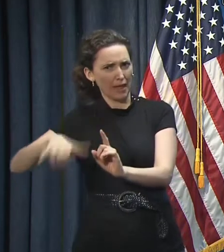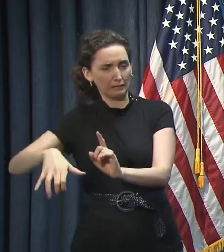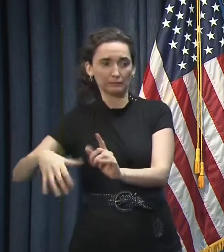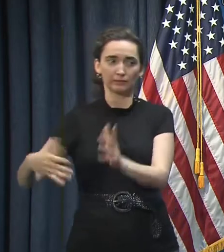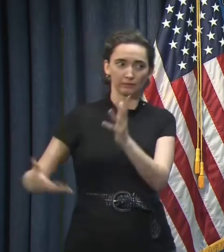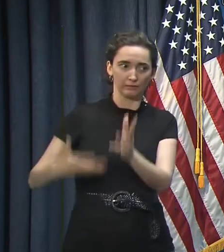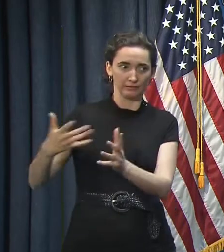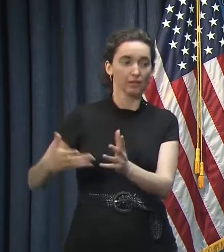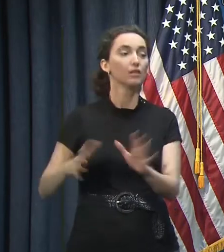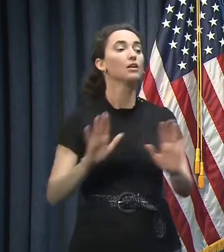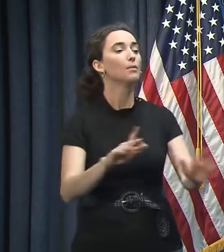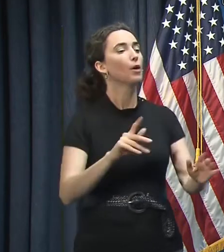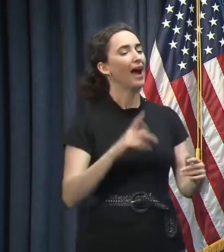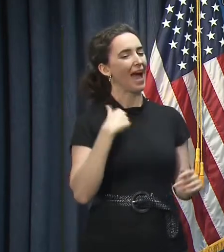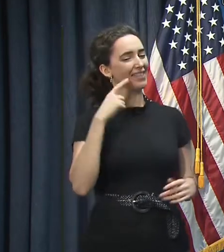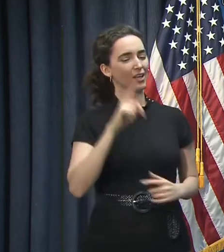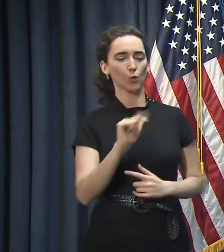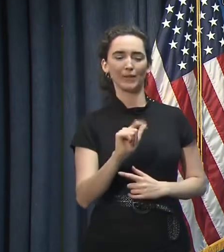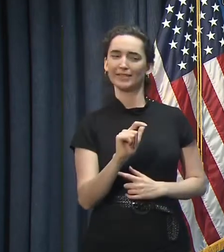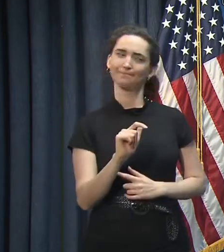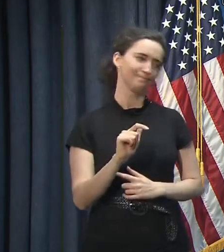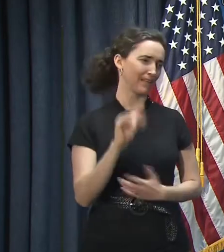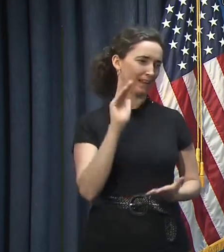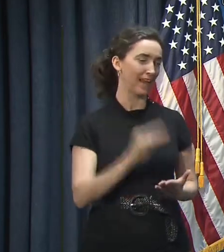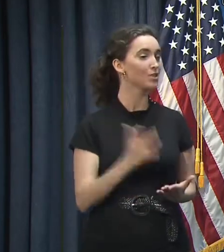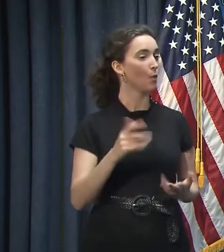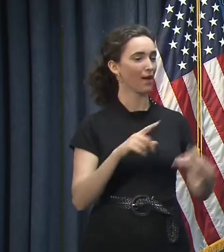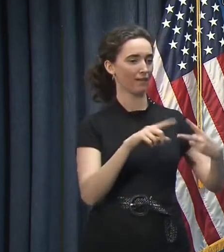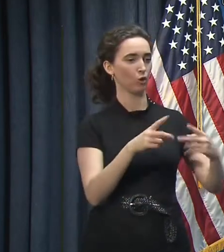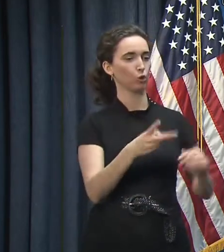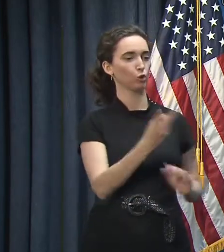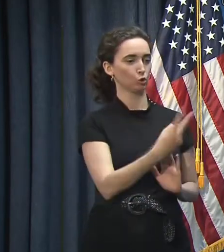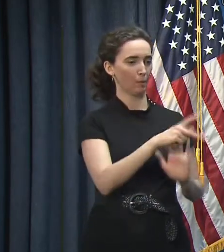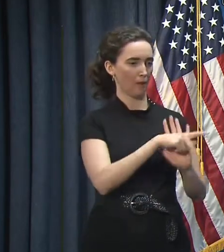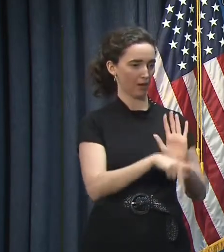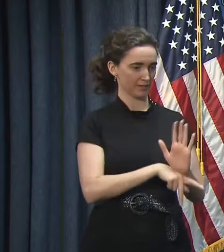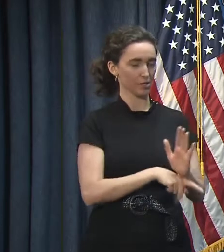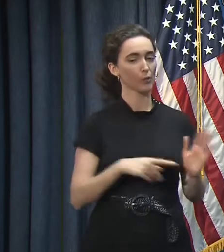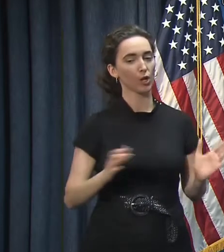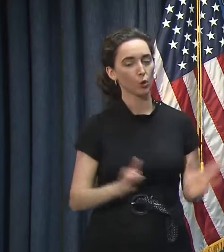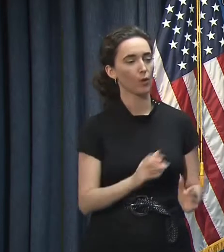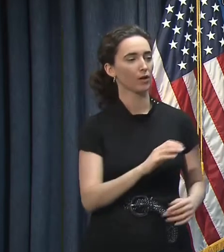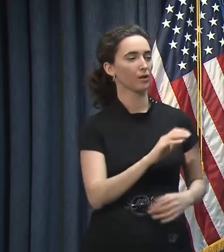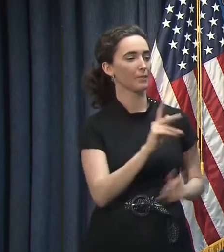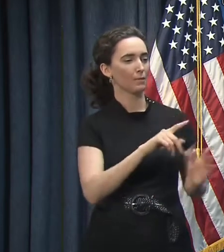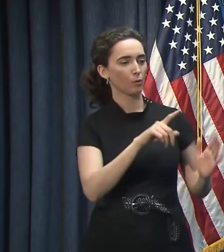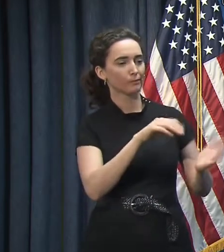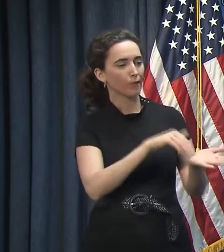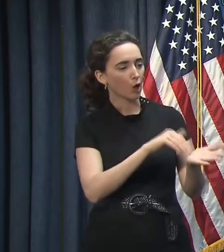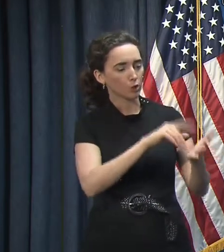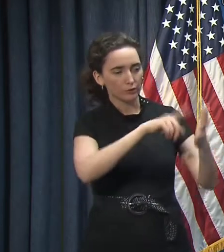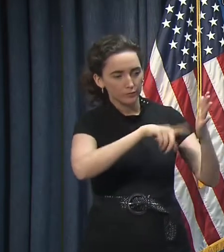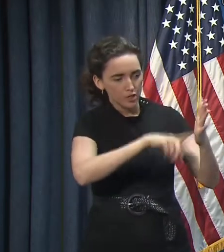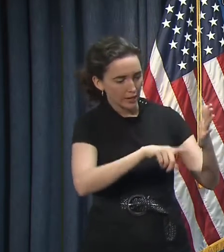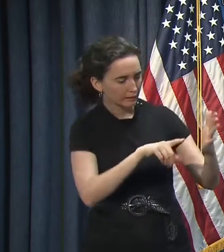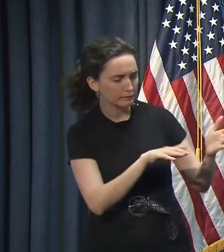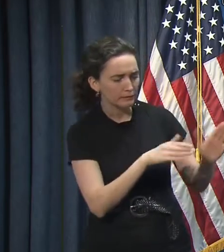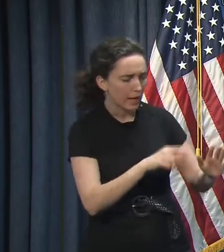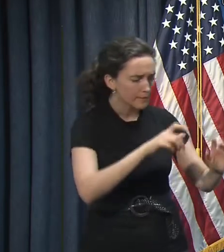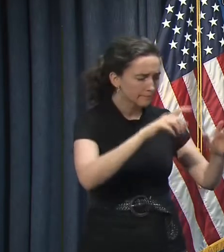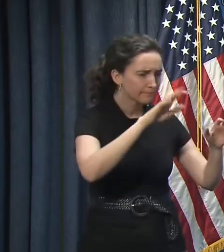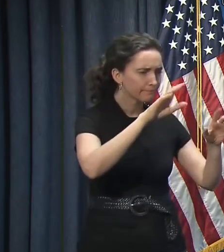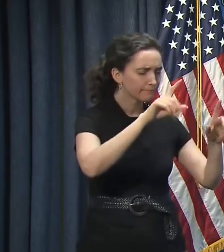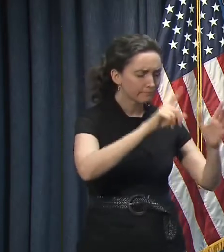have two policies that I think make that less likely. One is we do encourage our coroners and our physicians and providers to, whenever possible,